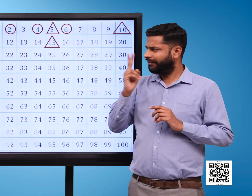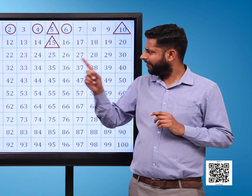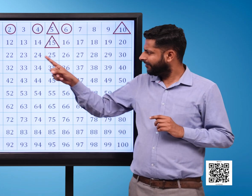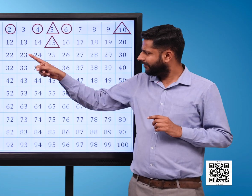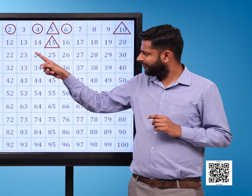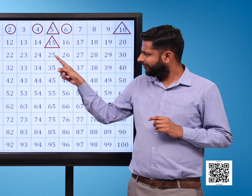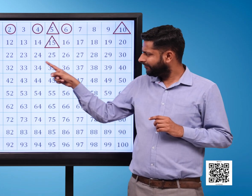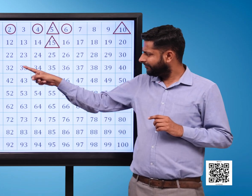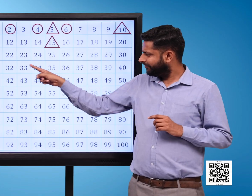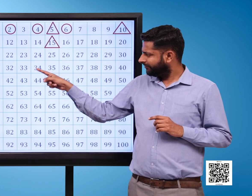on the numbers